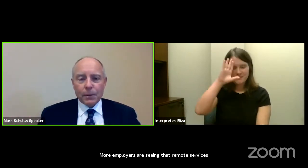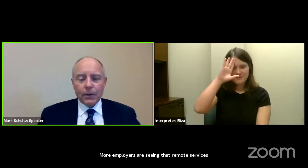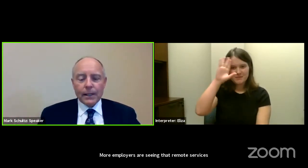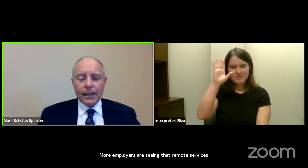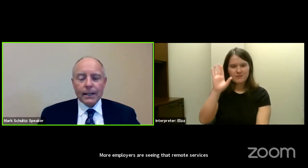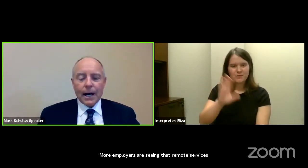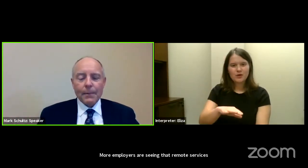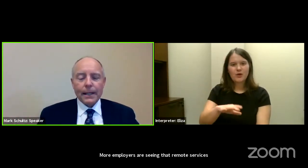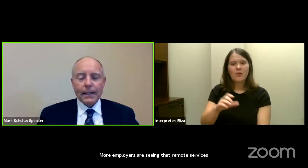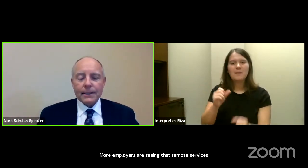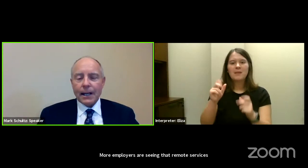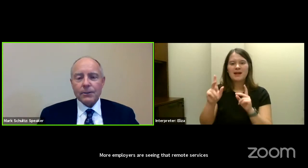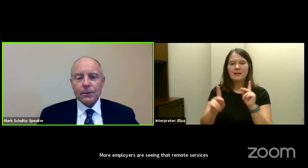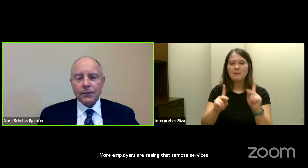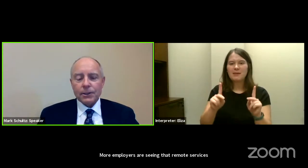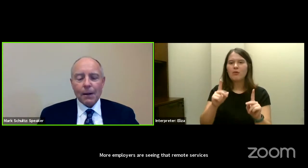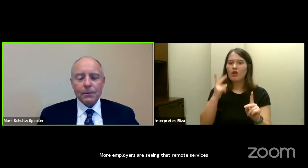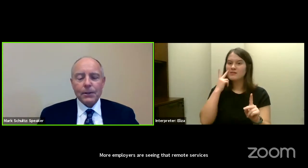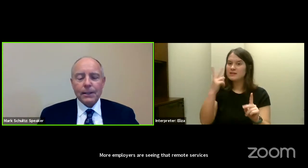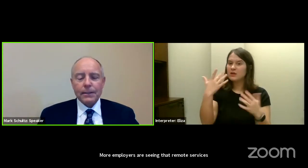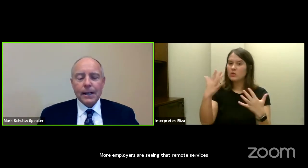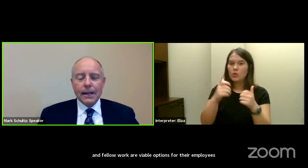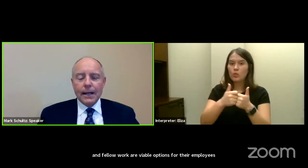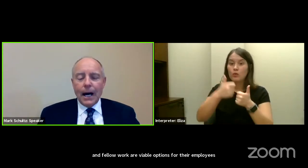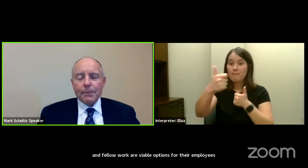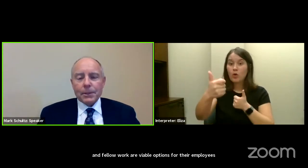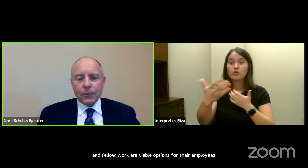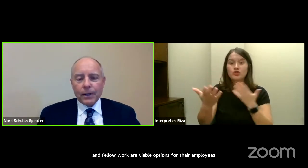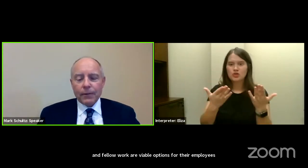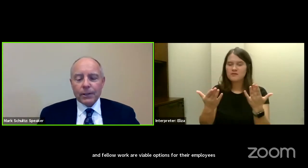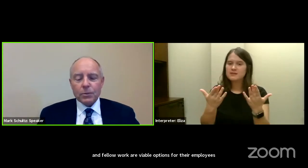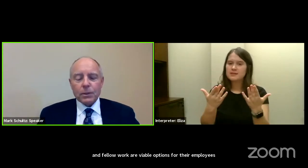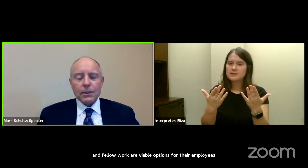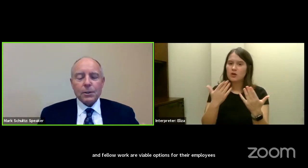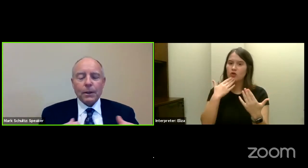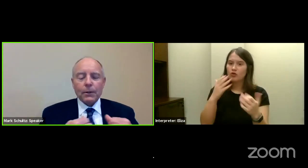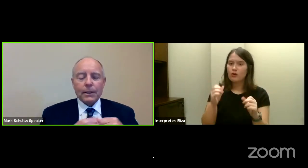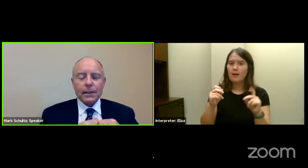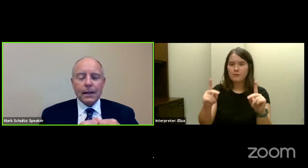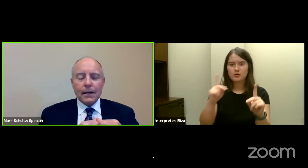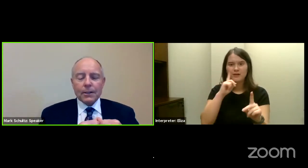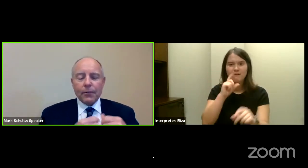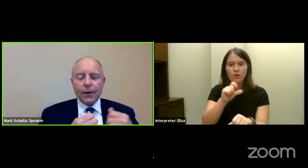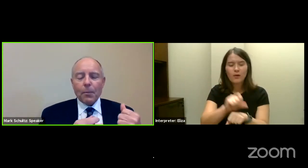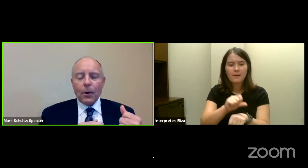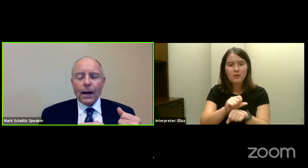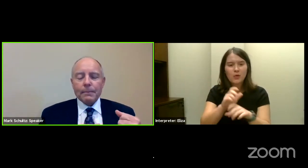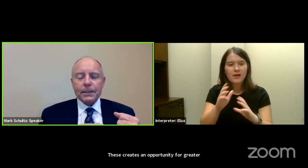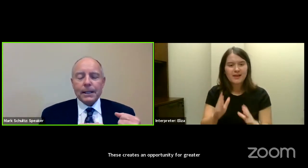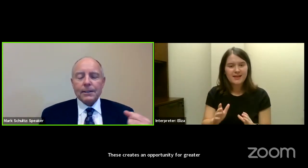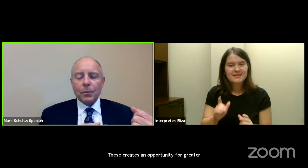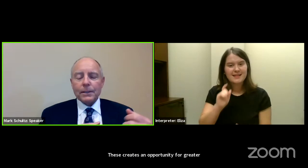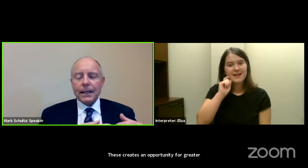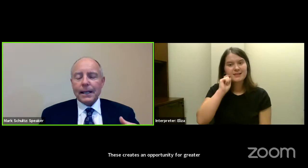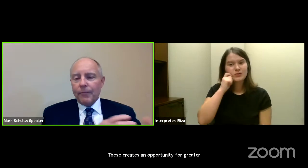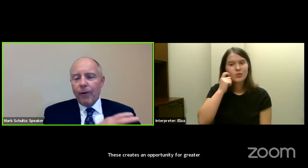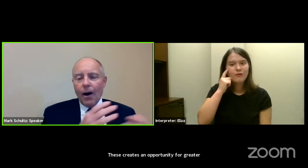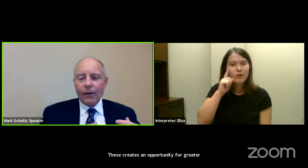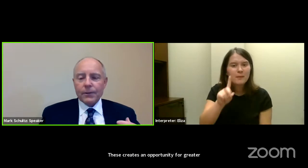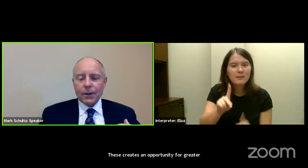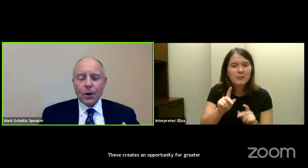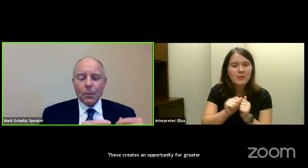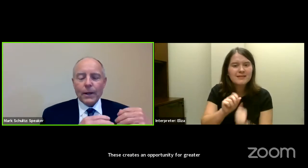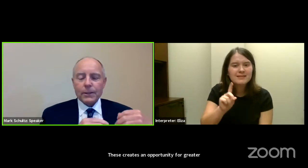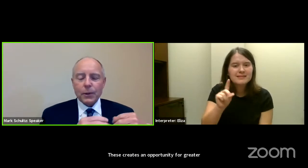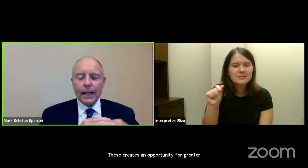greater flexibility in accommodating schedules, job duties, and options for individuals with disabilities. So VR programs need to once again